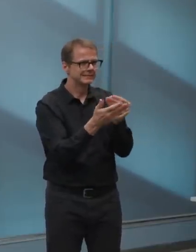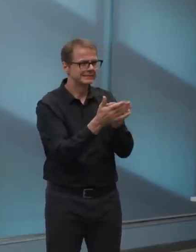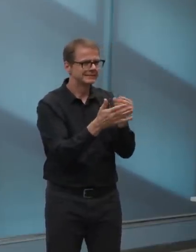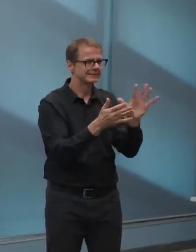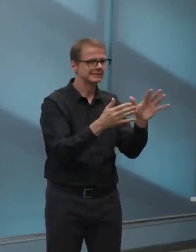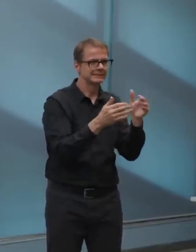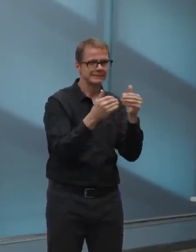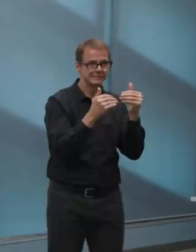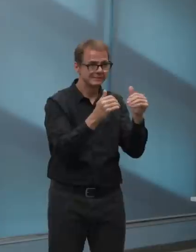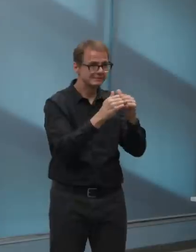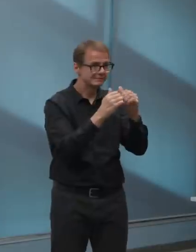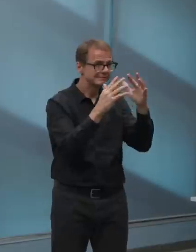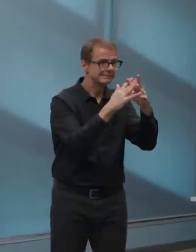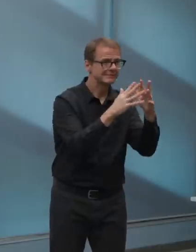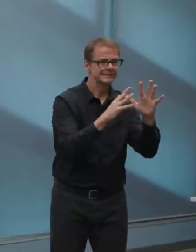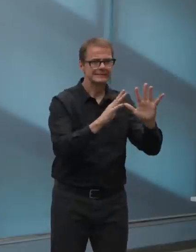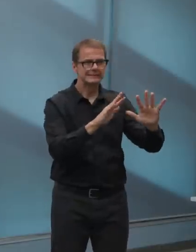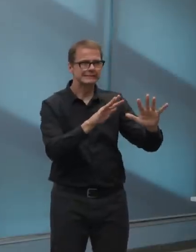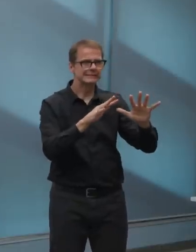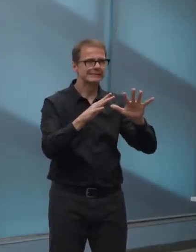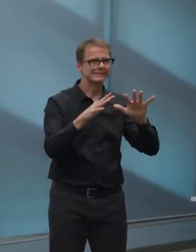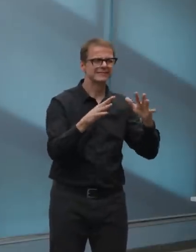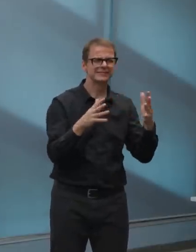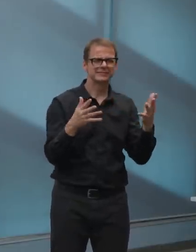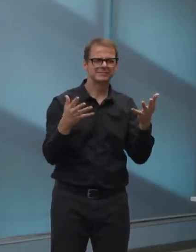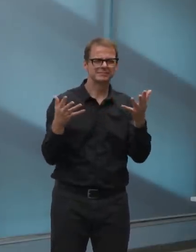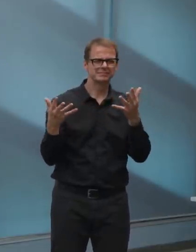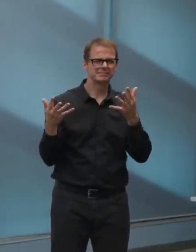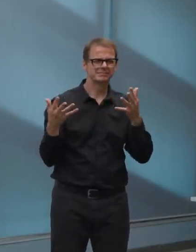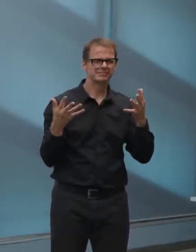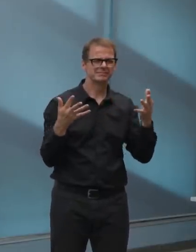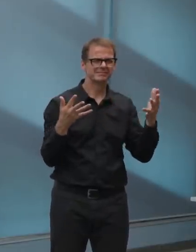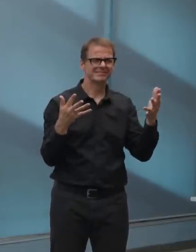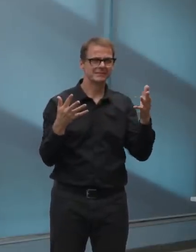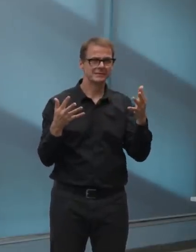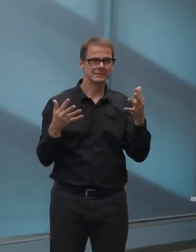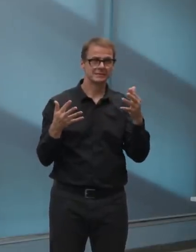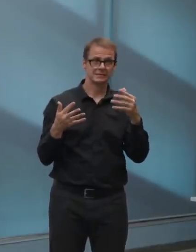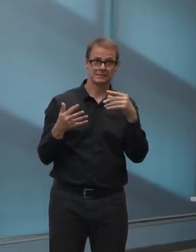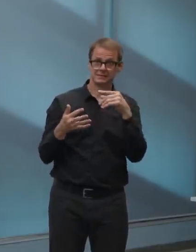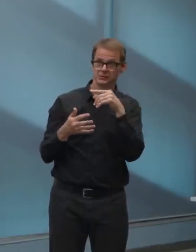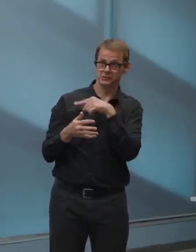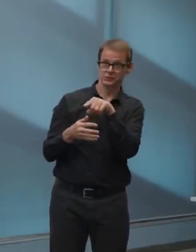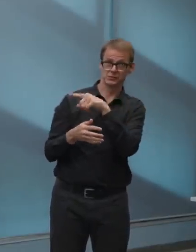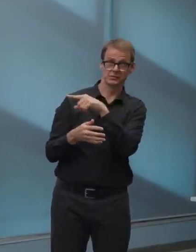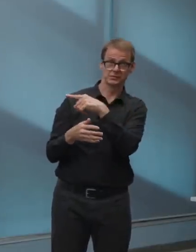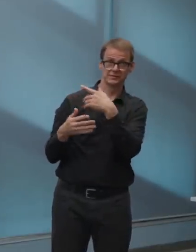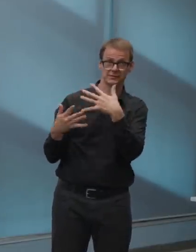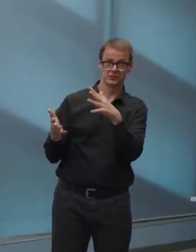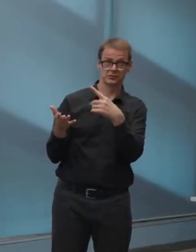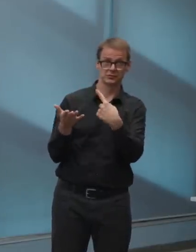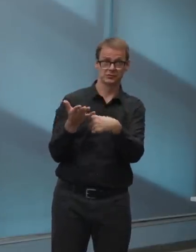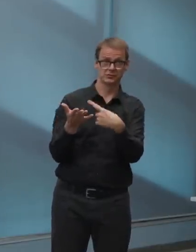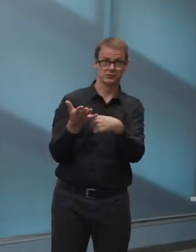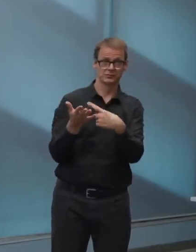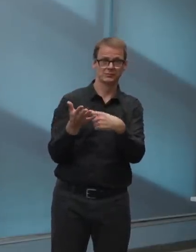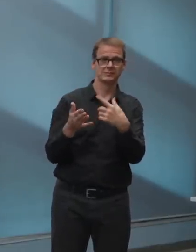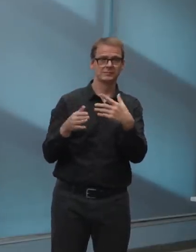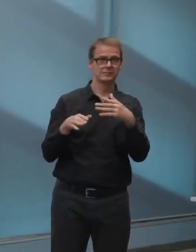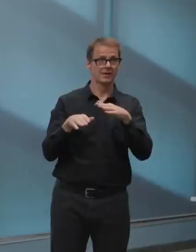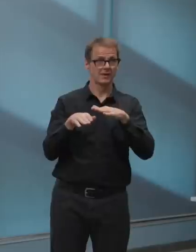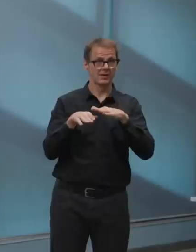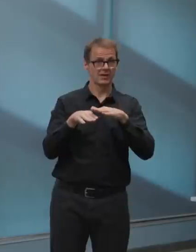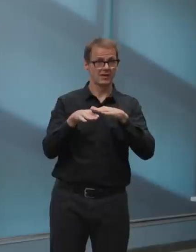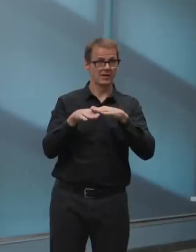uh, any of the folks who have been laid off might not be able to be brought back to work. Like layoffs might become permanent if the city doesn't